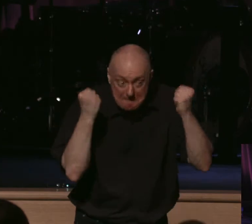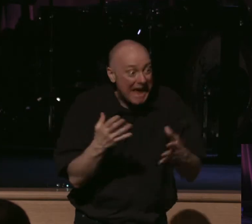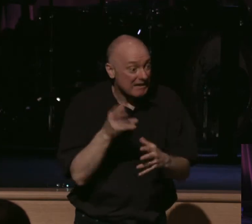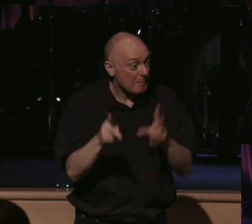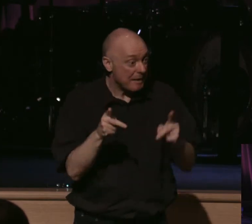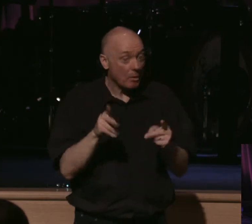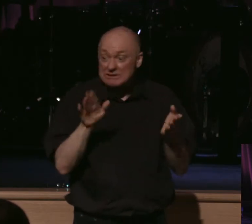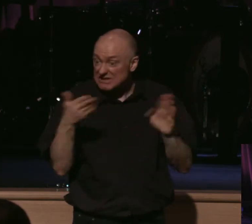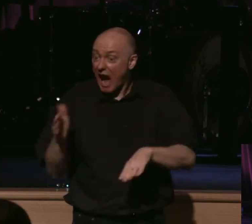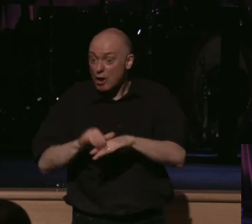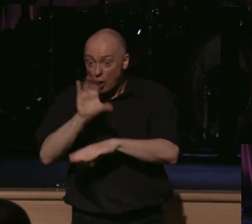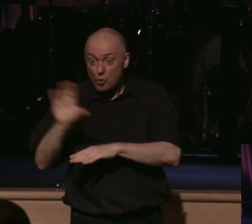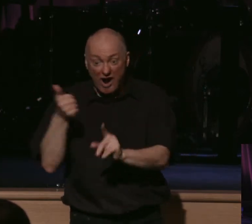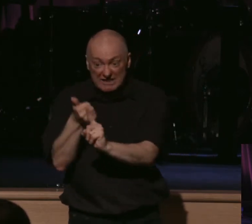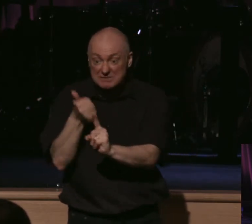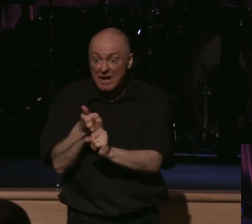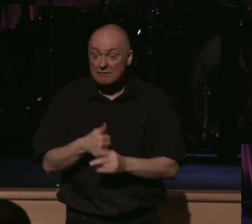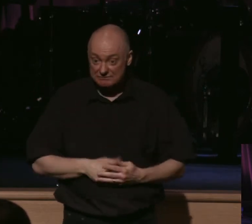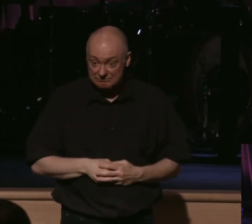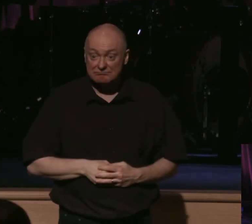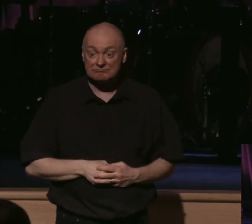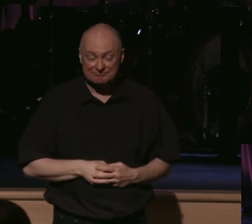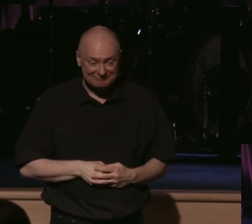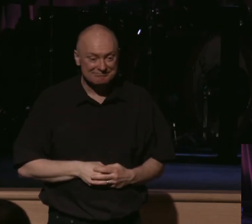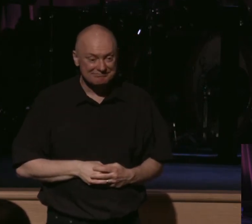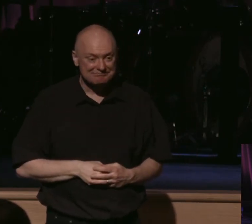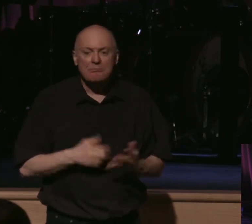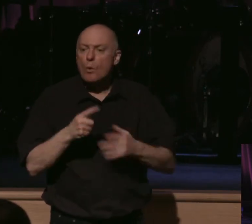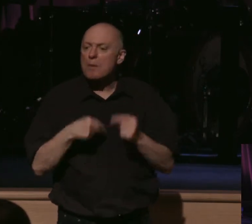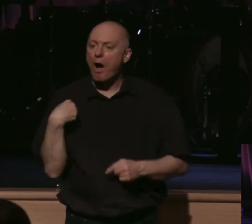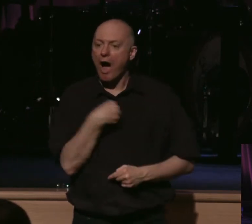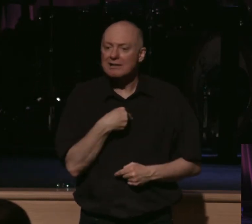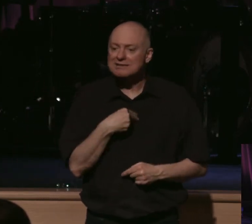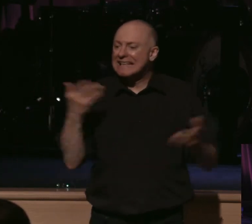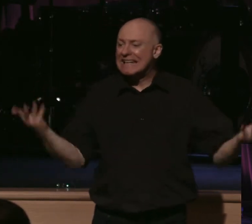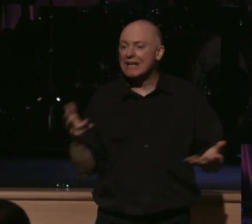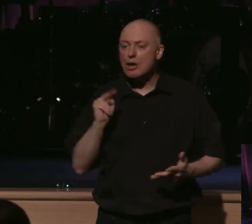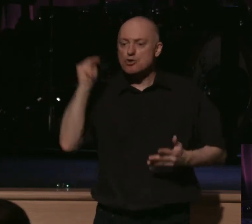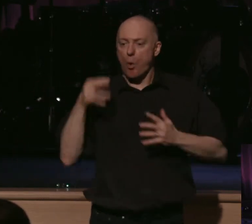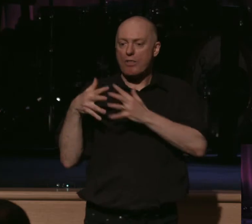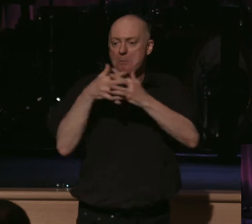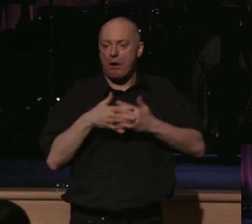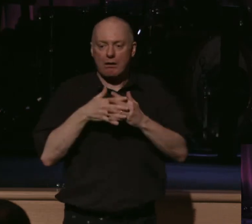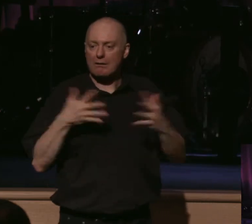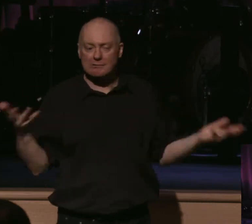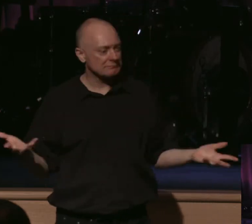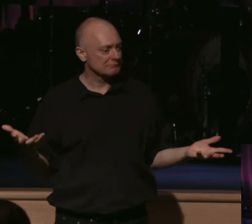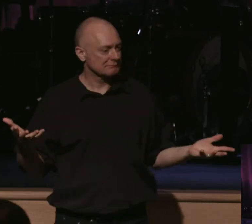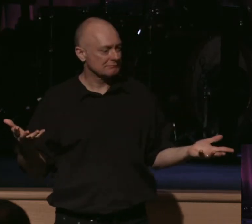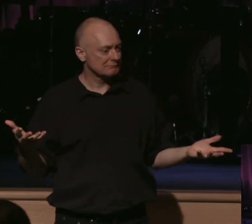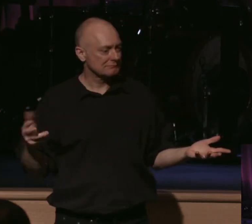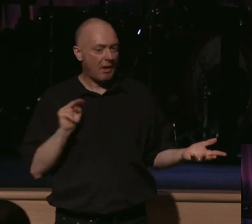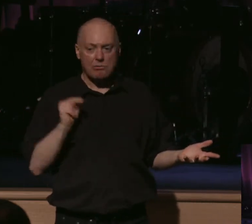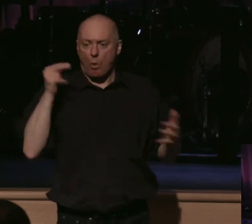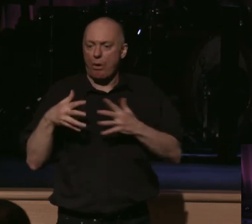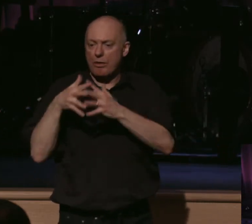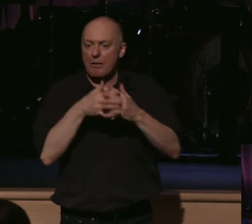actually die on a cross in this way. What about us? Us in our nation at this time, we have been